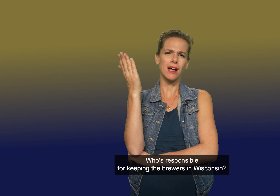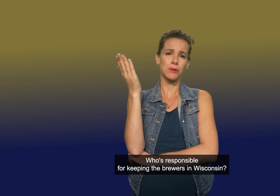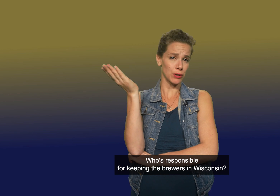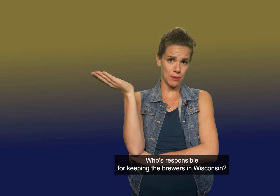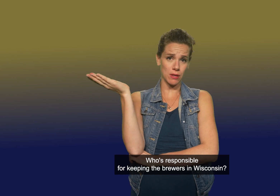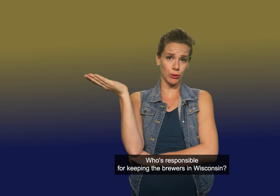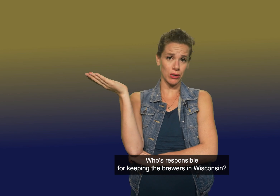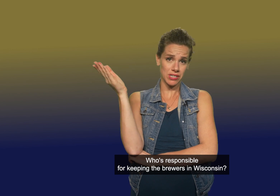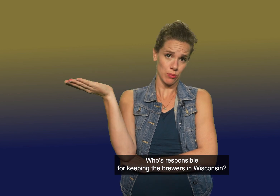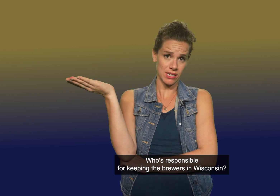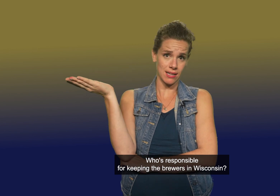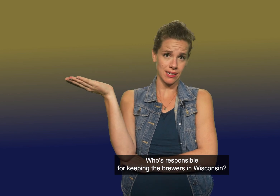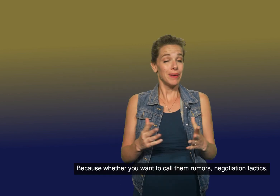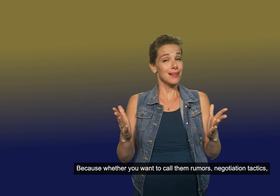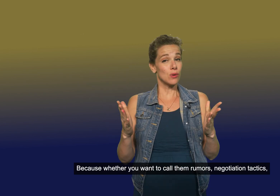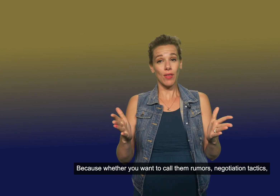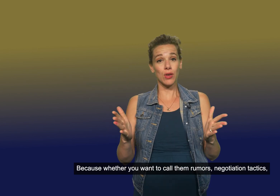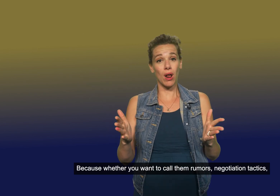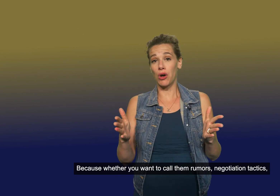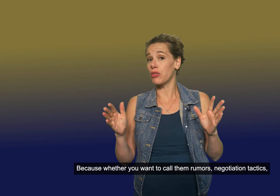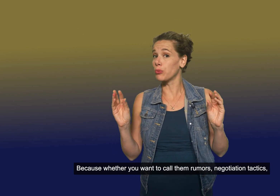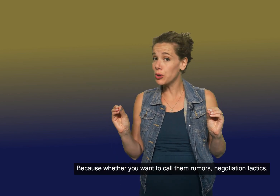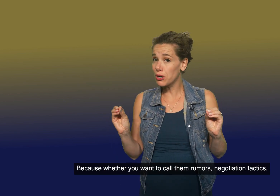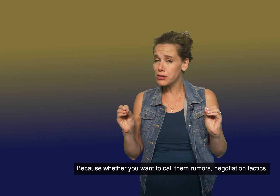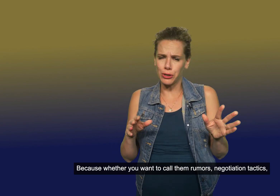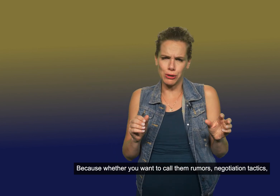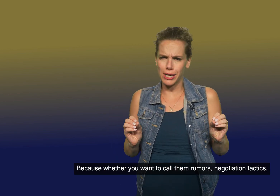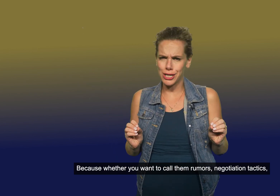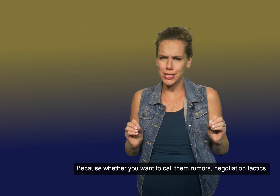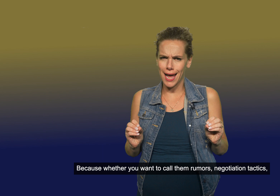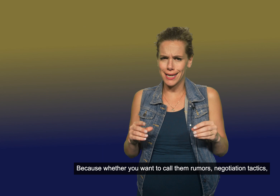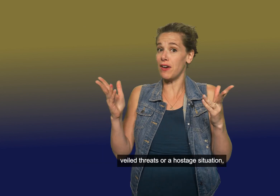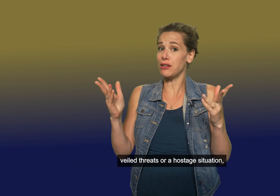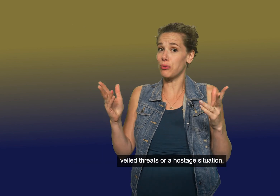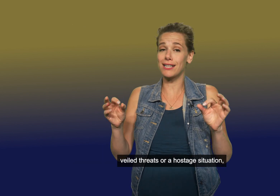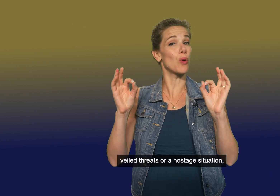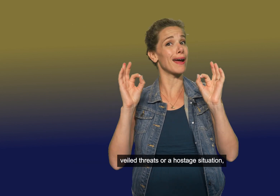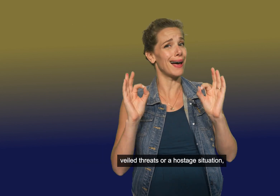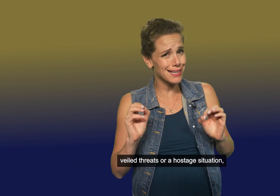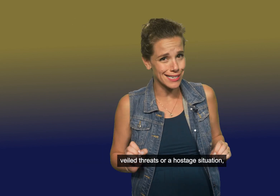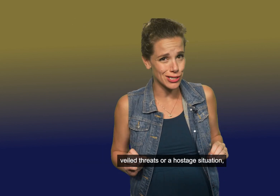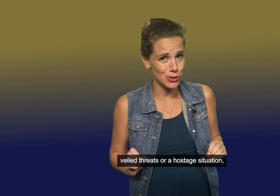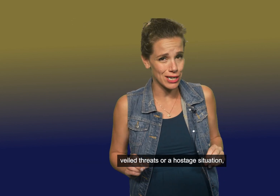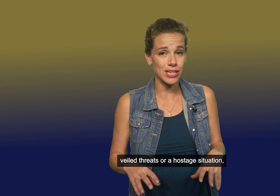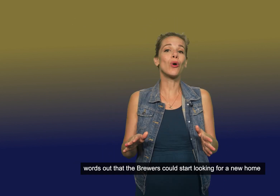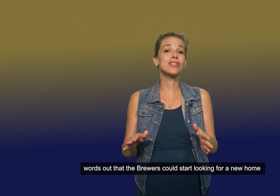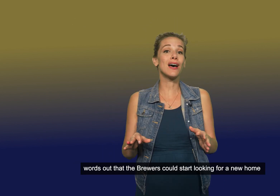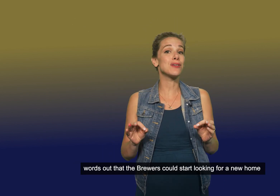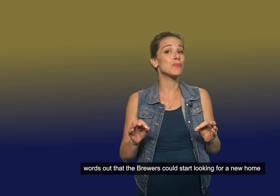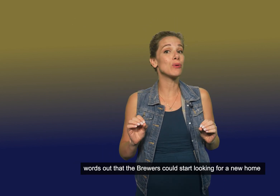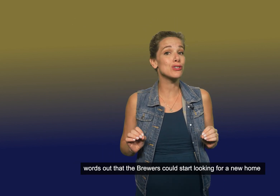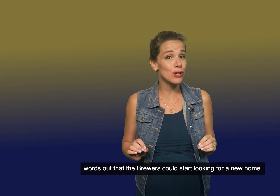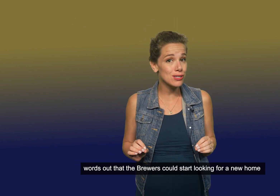Who's responsible for keeping the Brewers in Wisconsin? Because whether you want to call them rumors, negotiation tactics, failed threats, or a hostage situation,